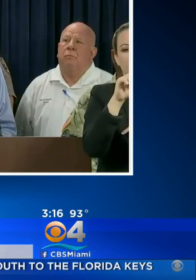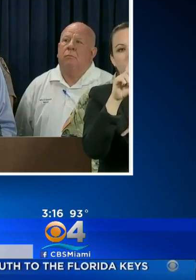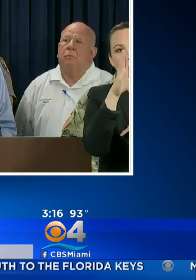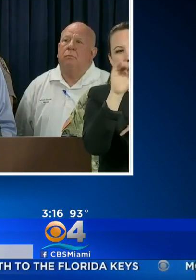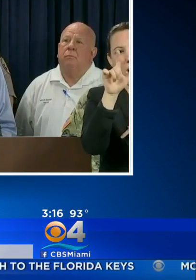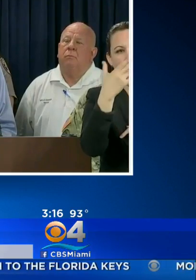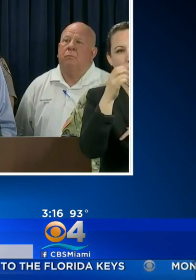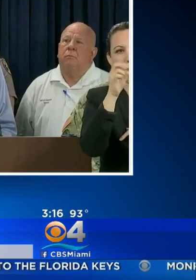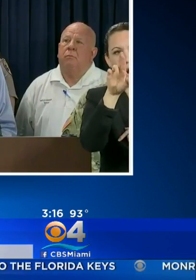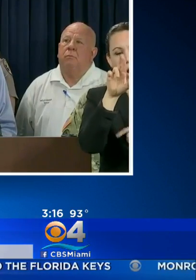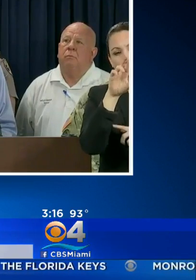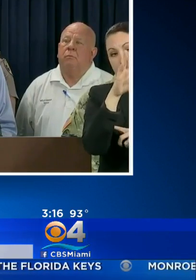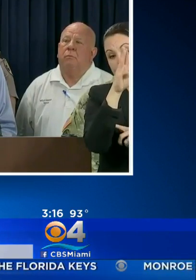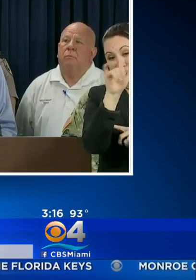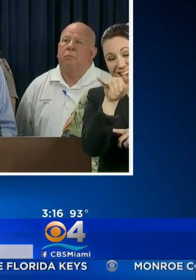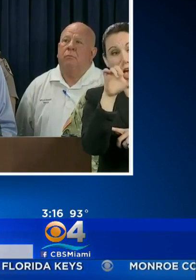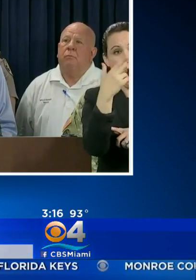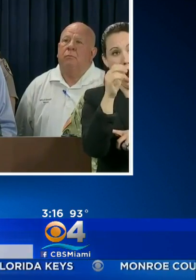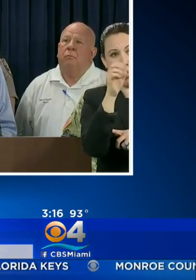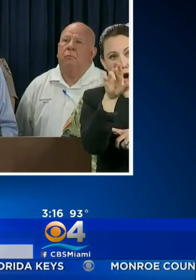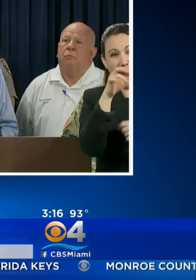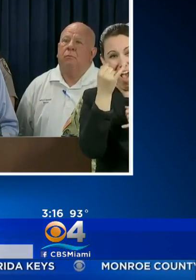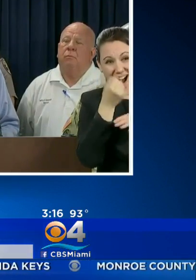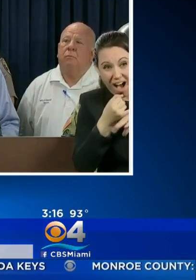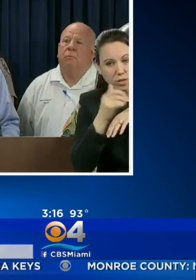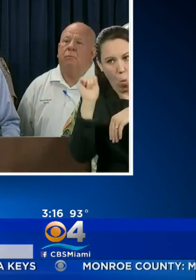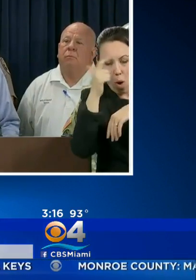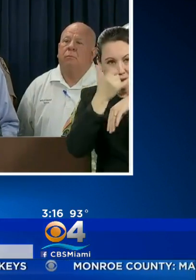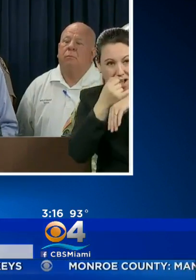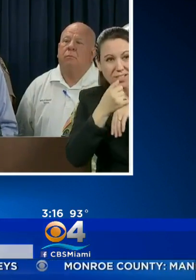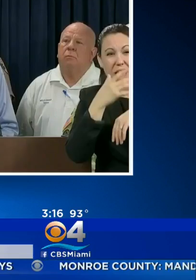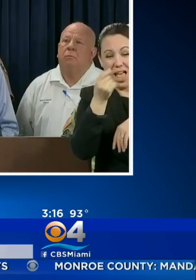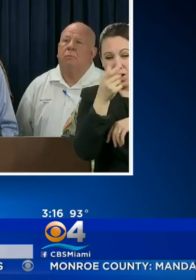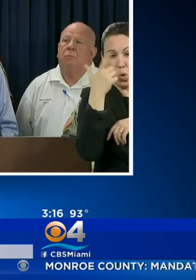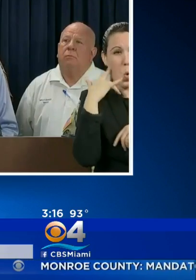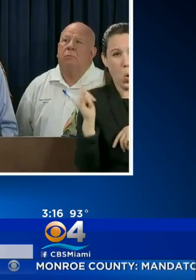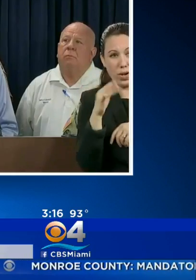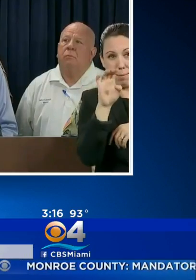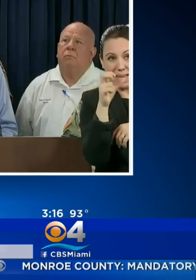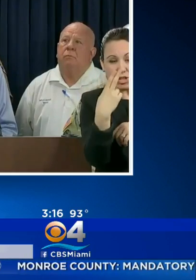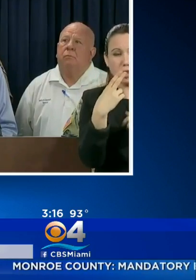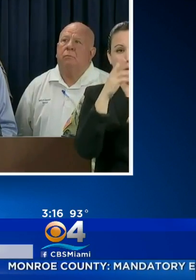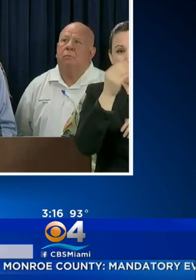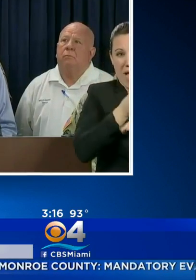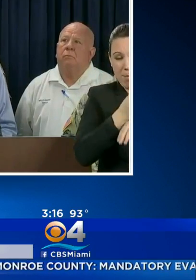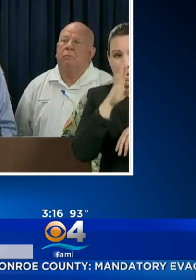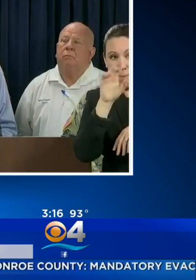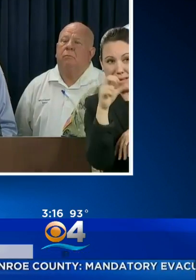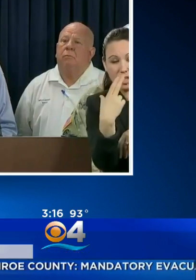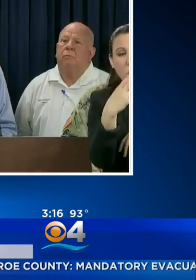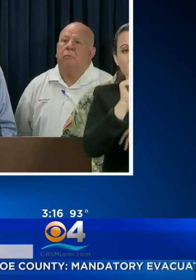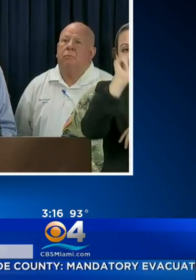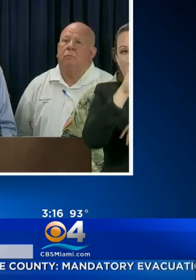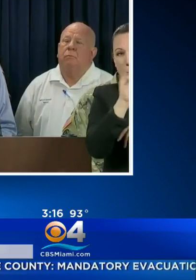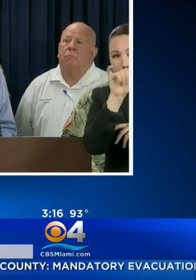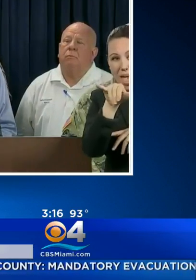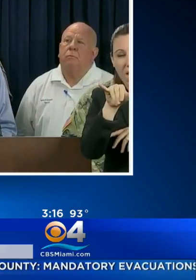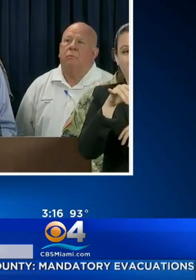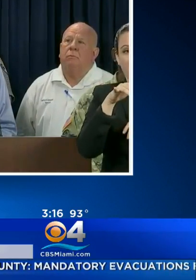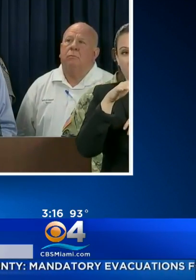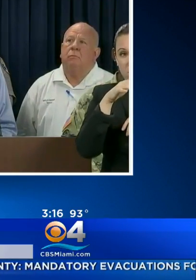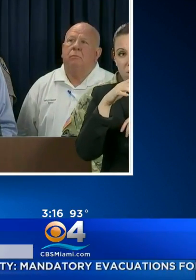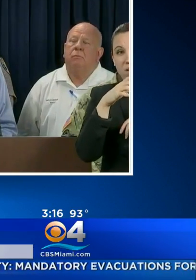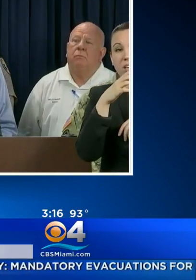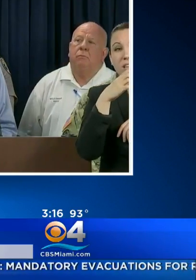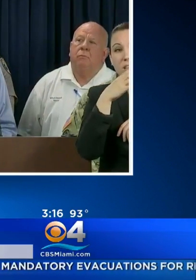BOWER, BAY HARBOR, ISLANDS, GOLDEN BEACH, INDIAN CREEK VILLAGE, MIAMI BEACH, NORTH BAY VILLAGE, SUNNY ISLES